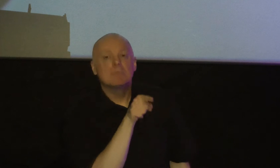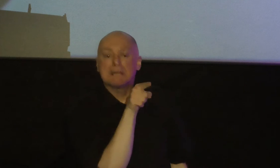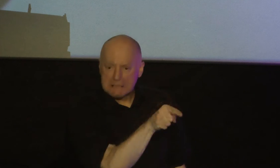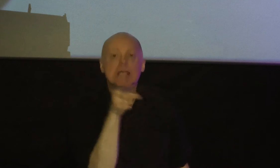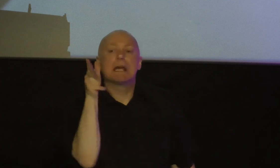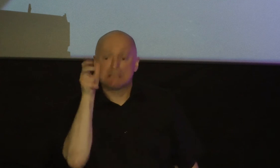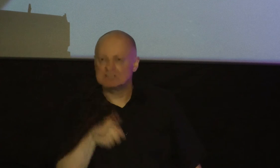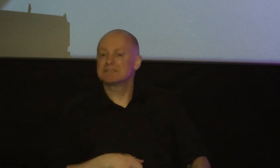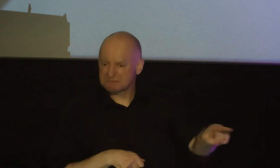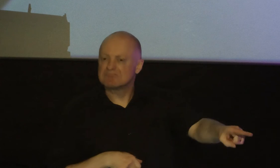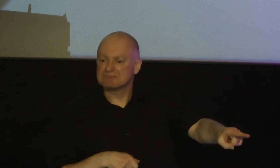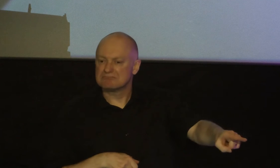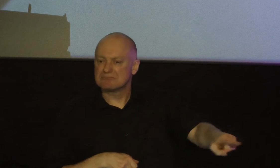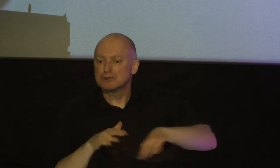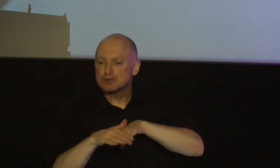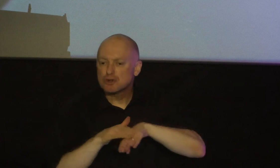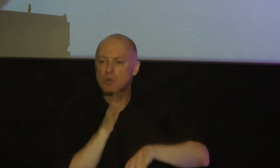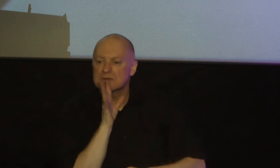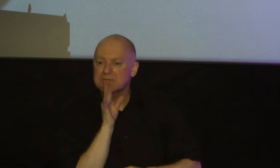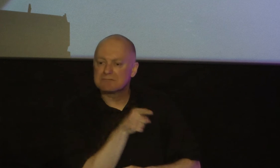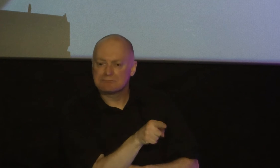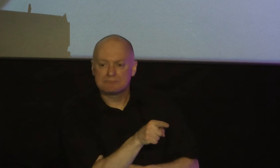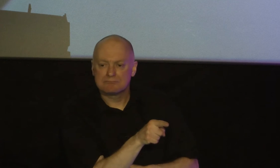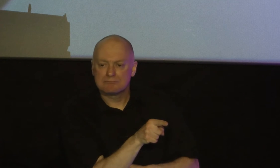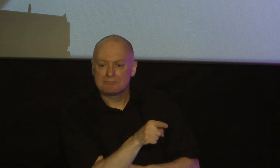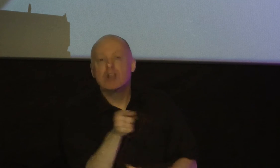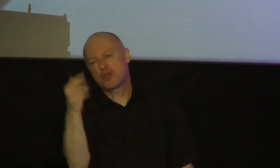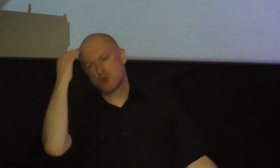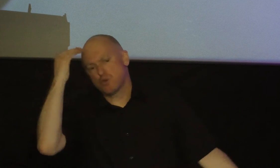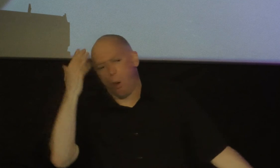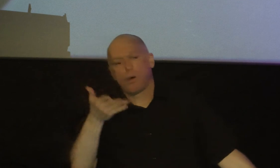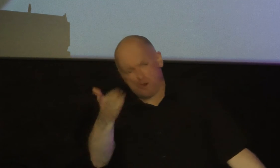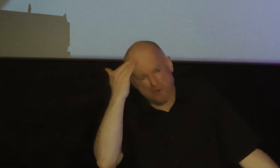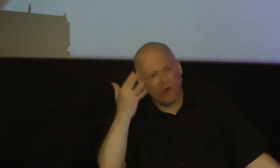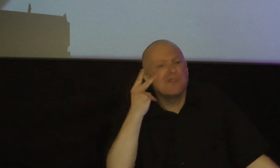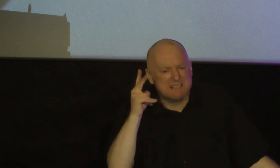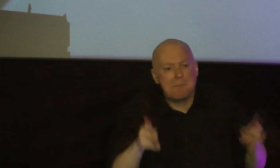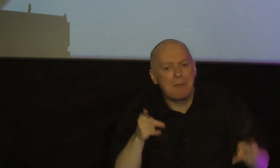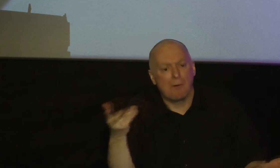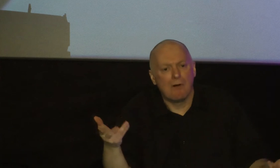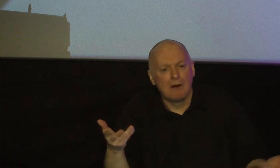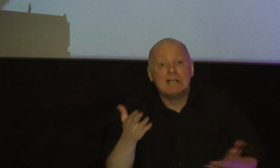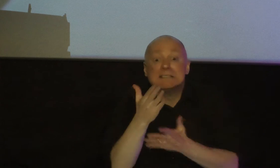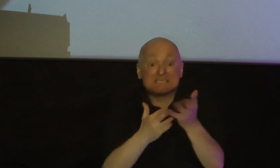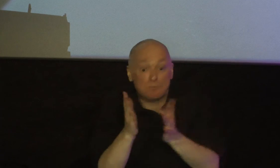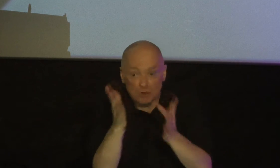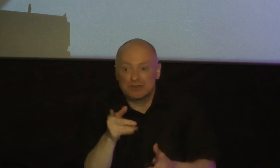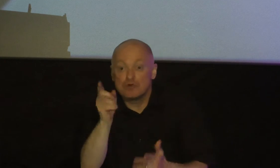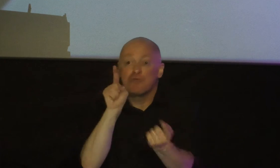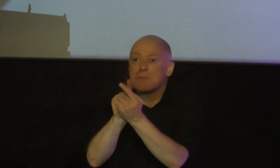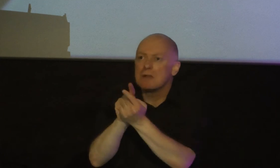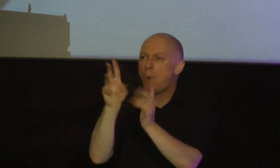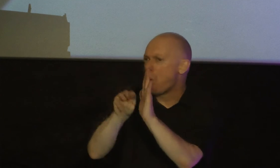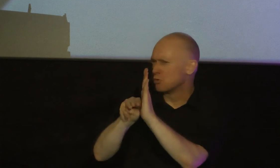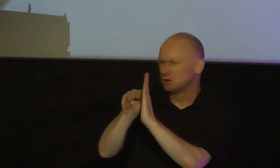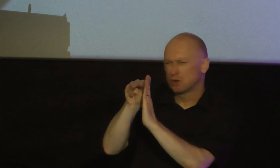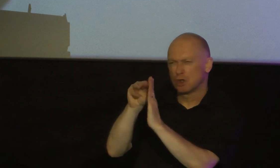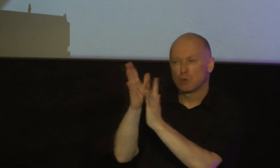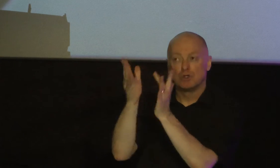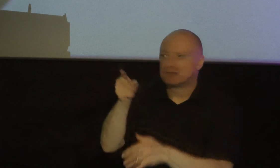listen and slow to speak one you know these people you know these seasoned, mature believers in Jesus Christ sometimes they're older